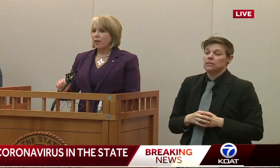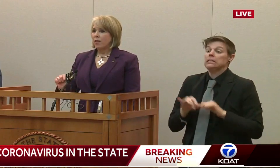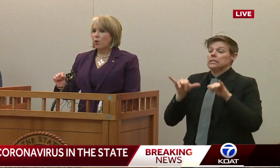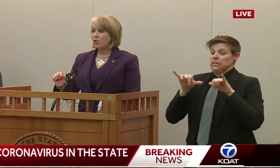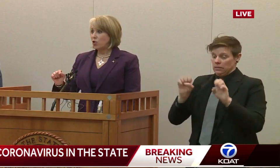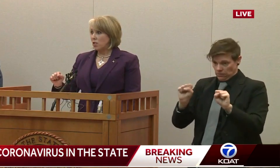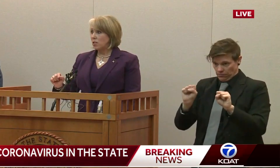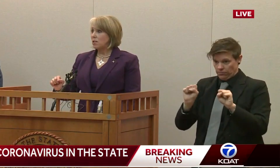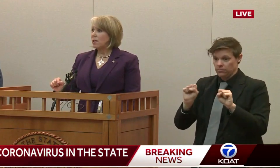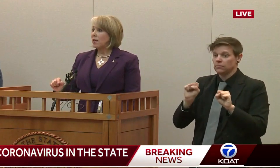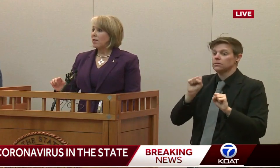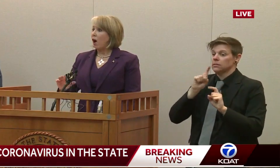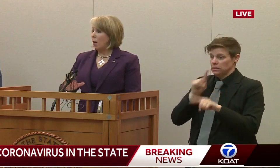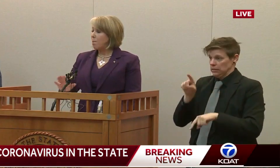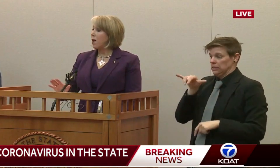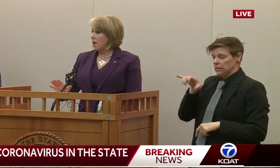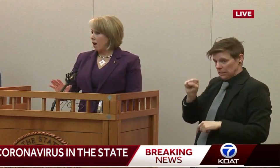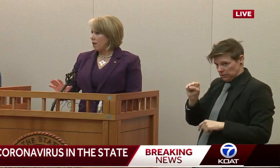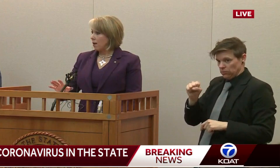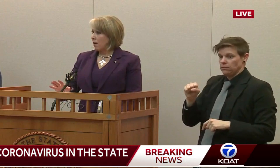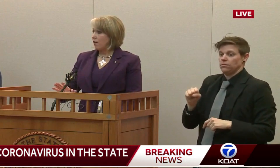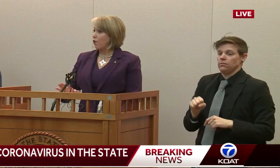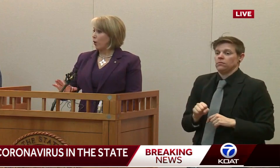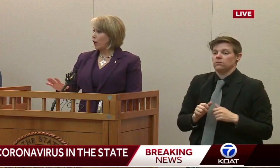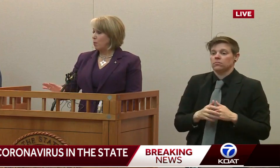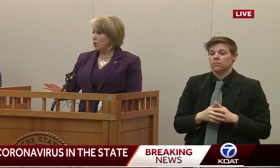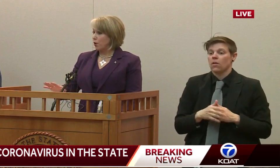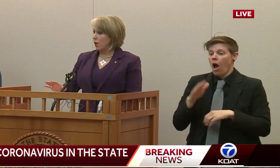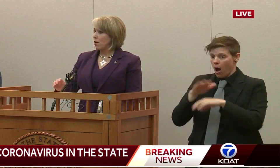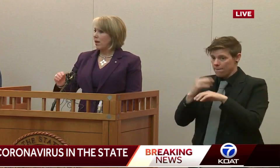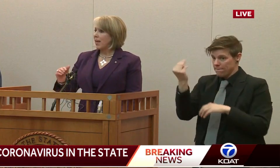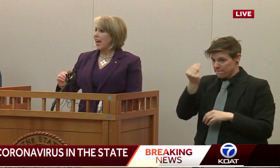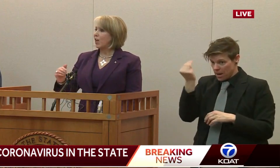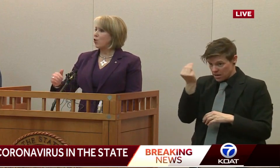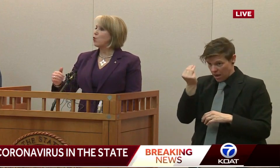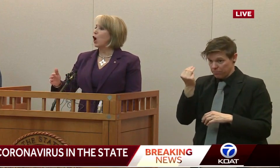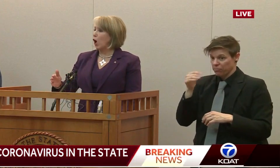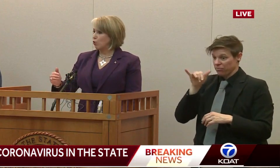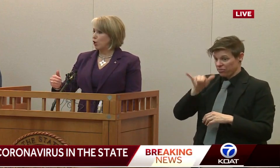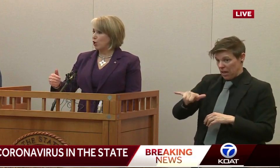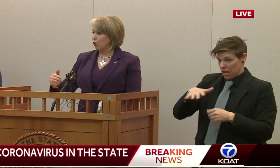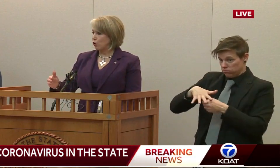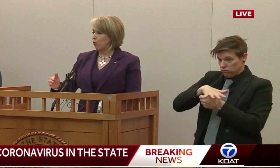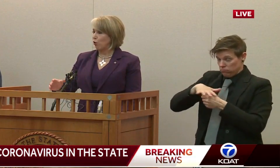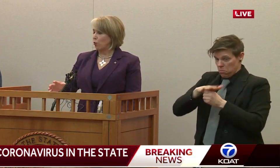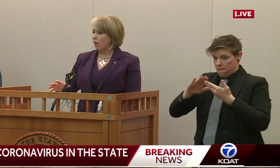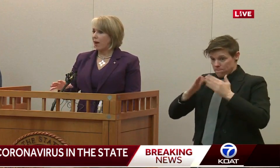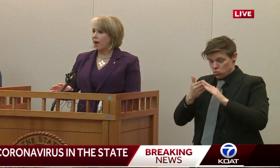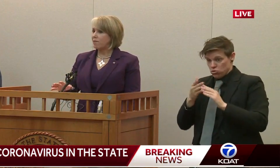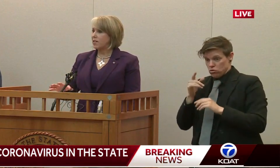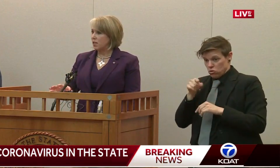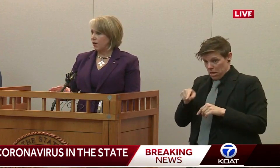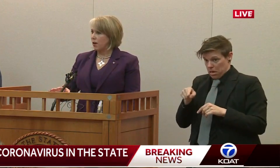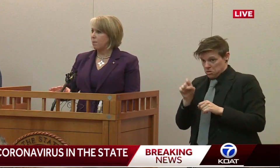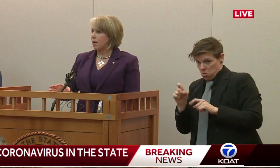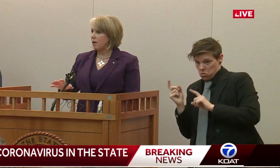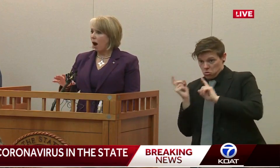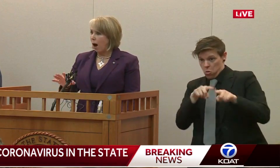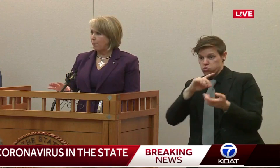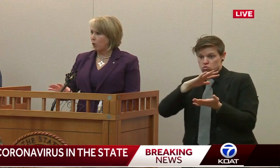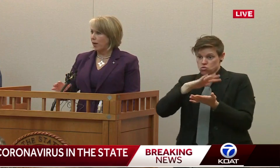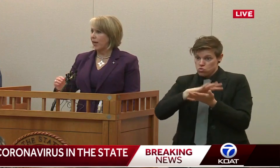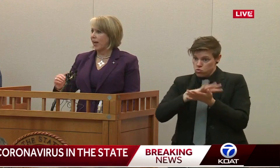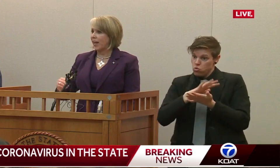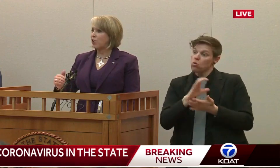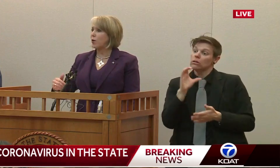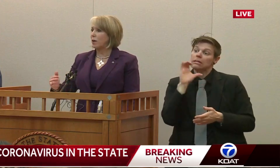So the question is, on Monday, if you're in a community, can you go to your school and will that cafeteria be